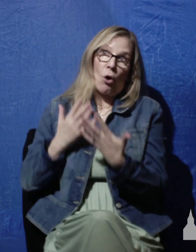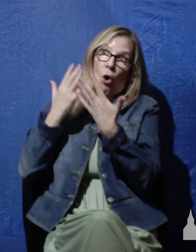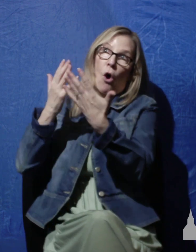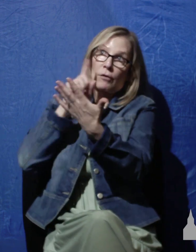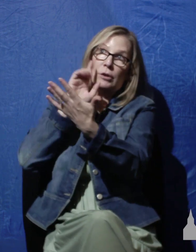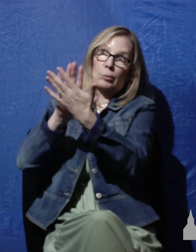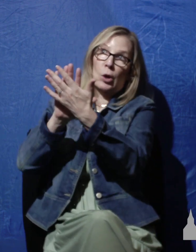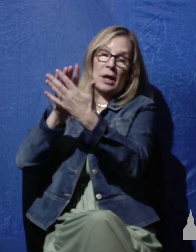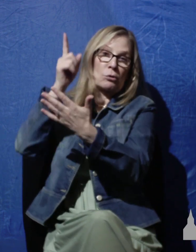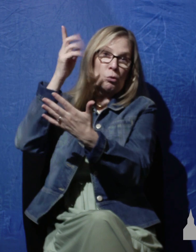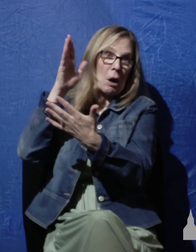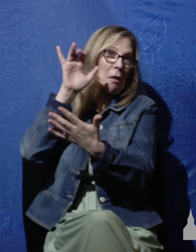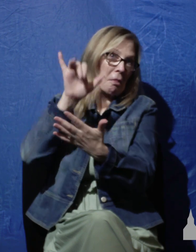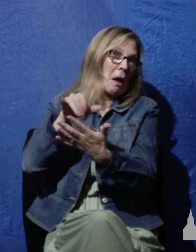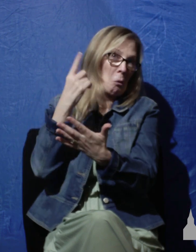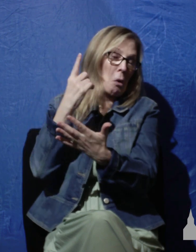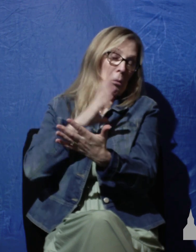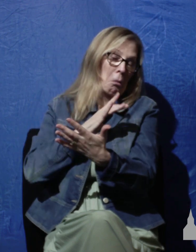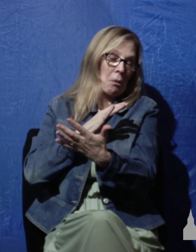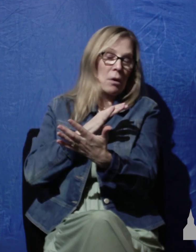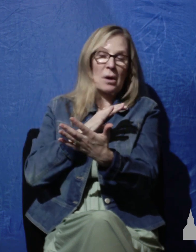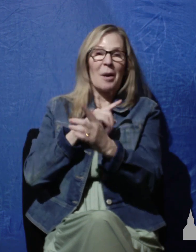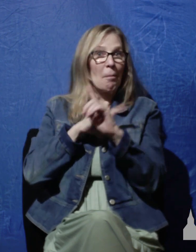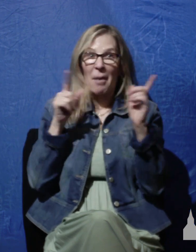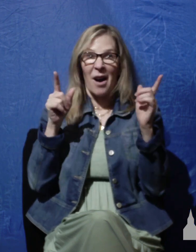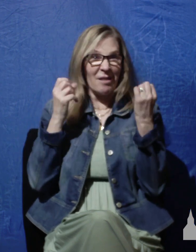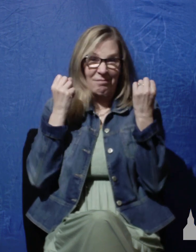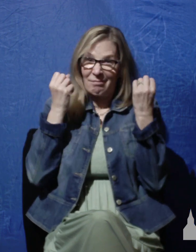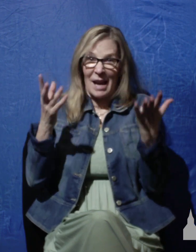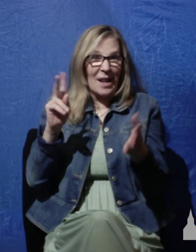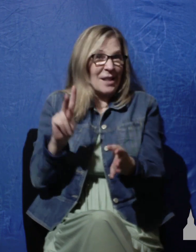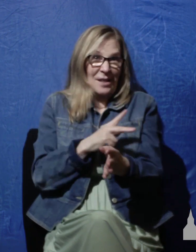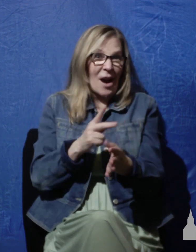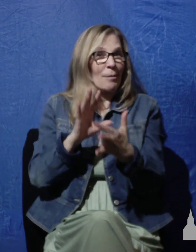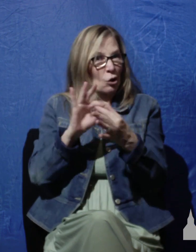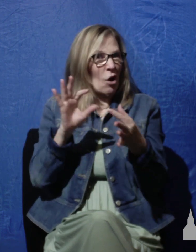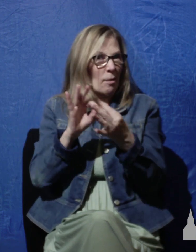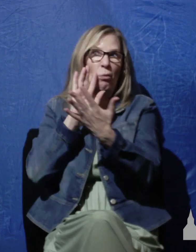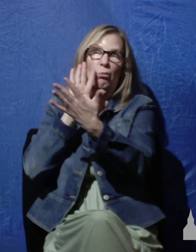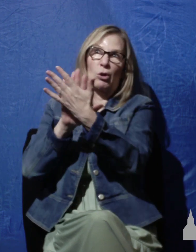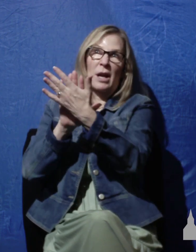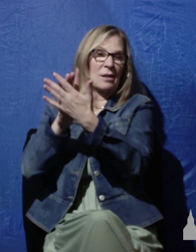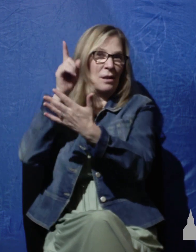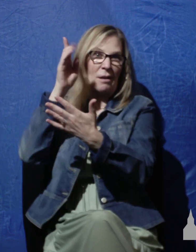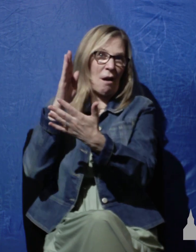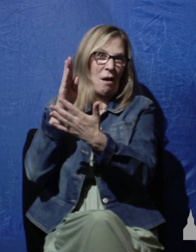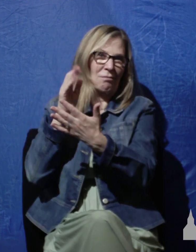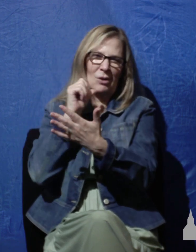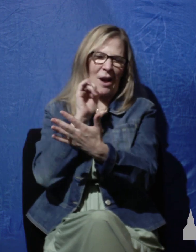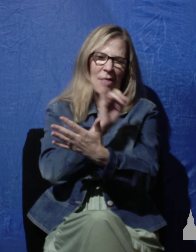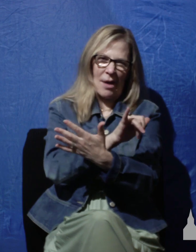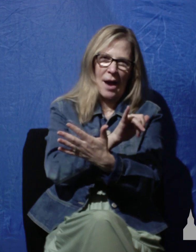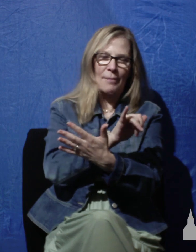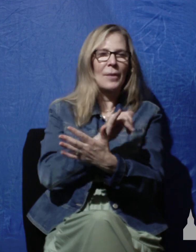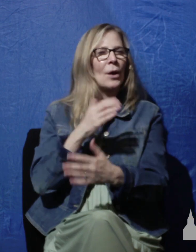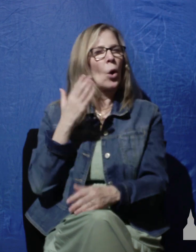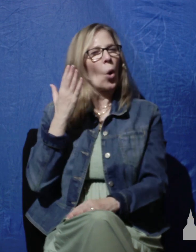psalm stand out because frankly, there are many psalms that speak of praising God. It's not that. What makes Psalm 103 so